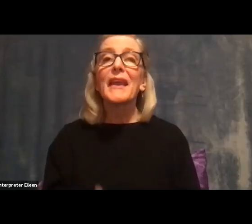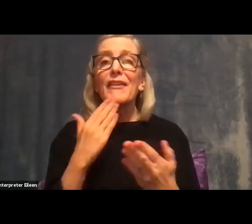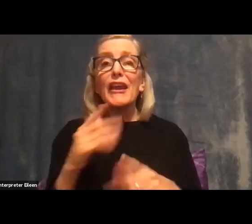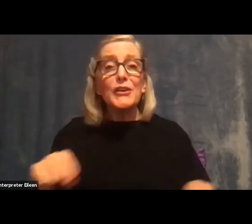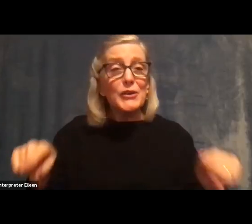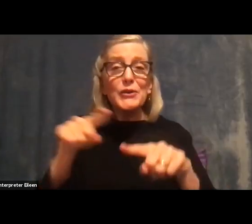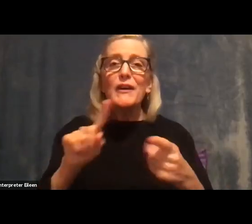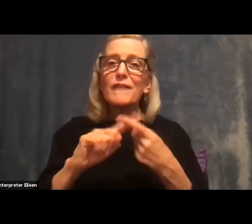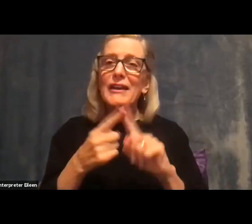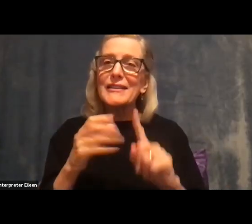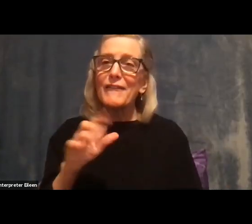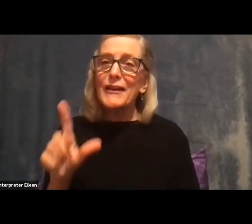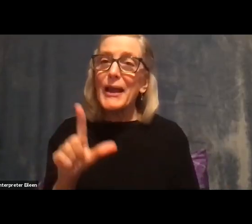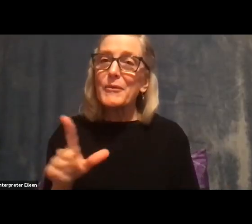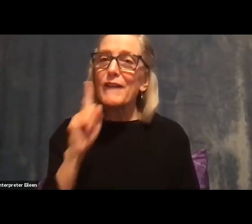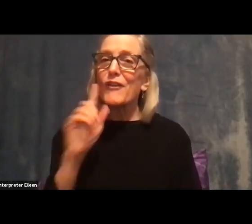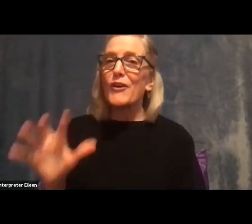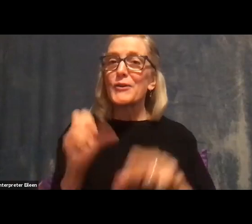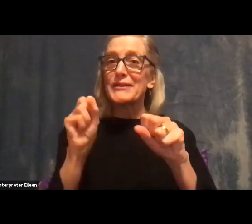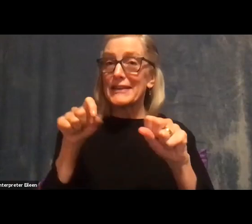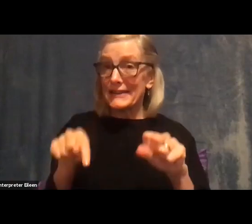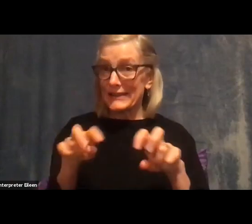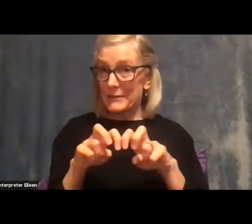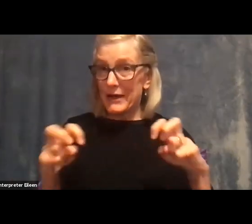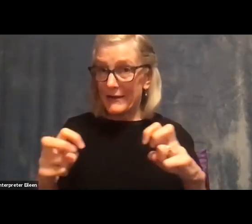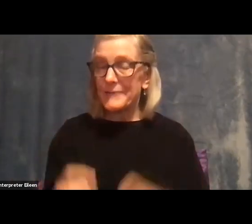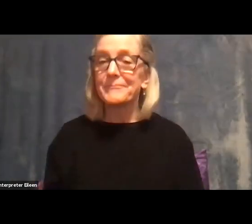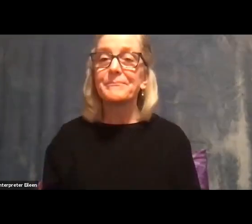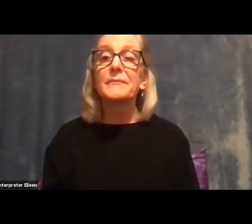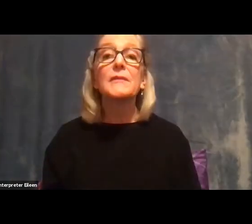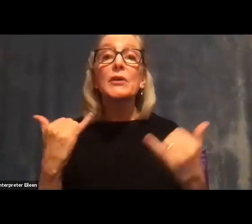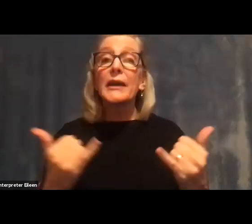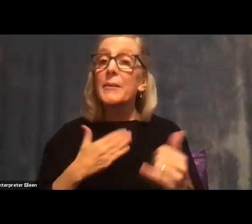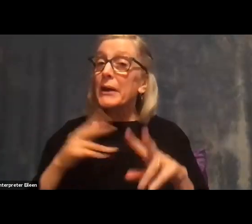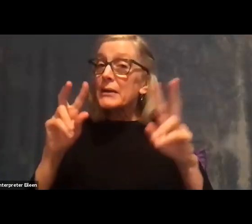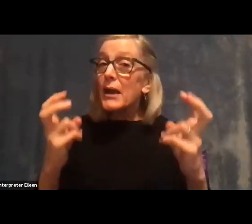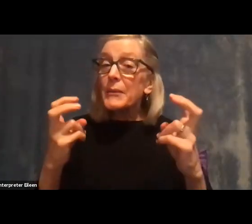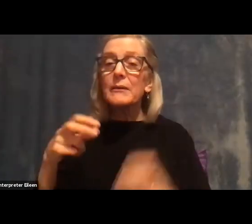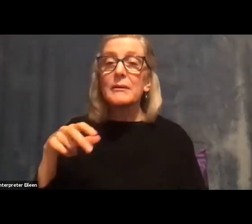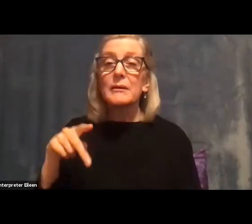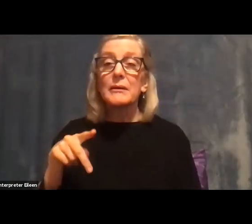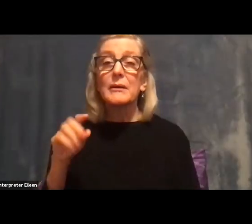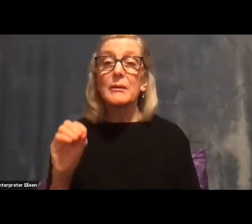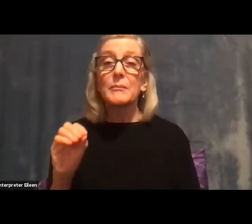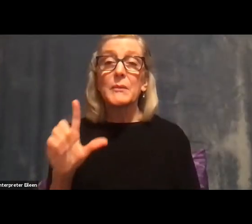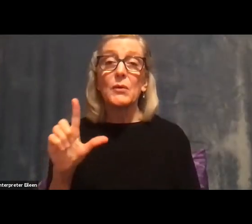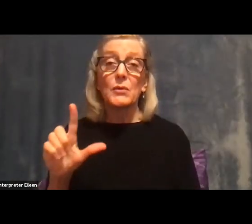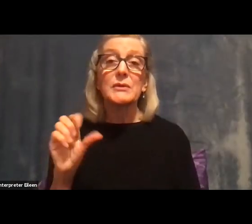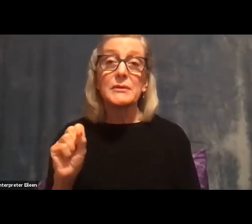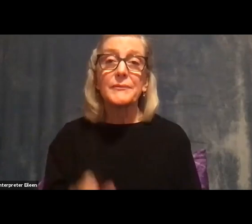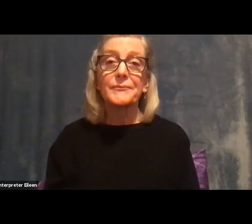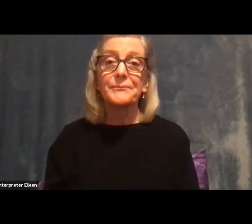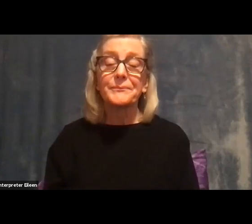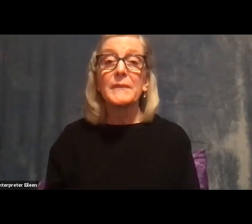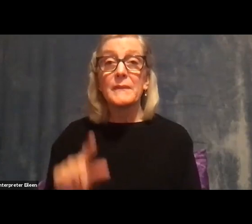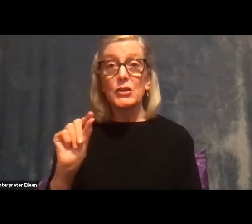hosting this panel. Uh, today I'll be talking about, uh, the polls. So since 2016, we've heard a